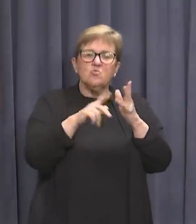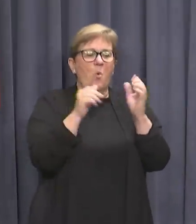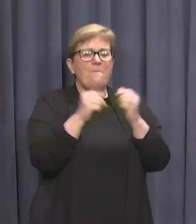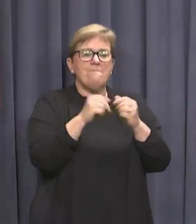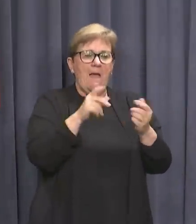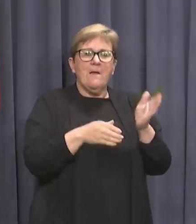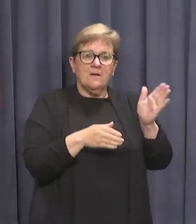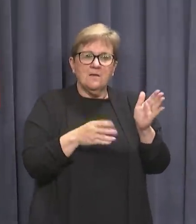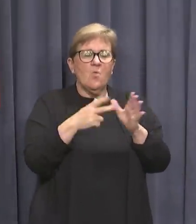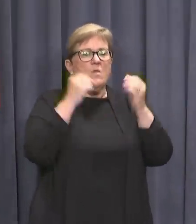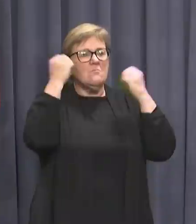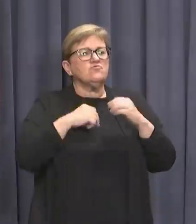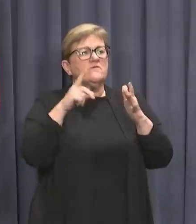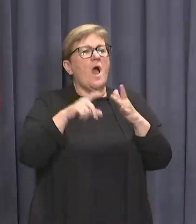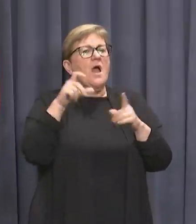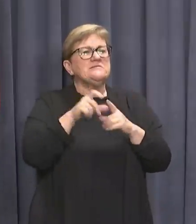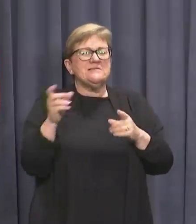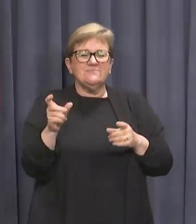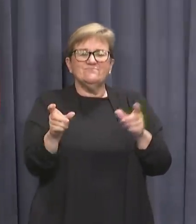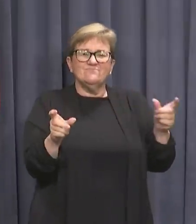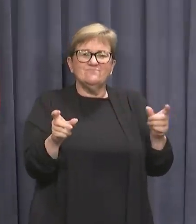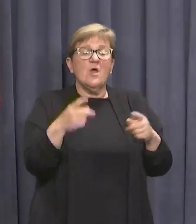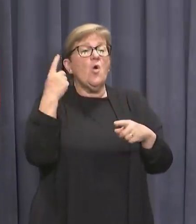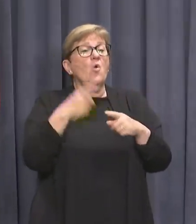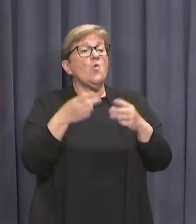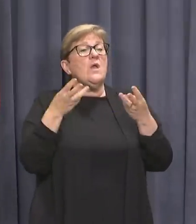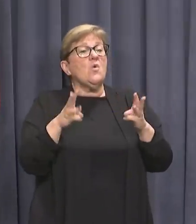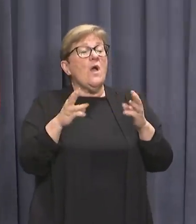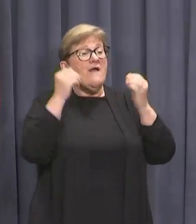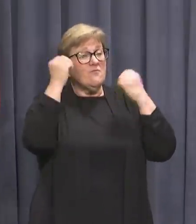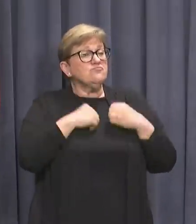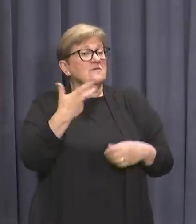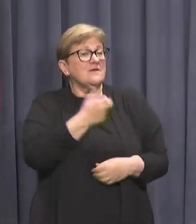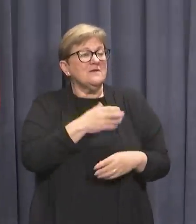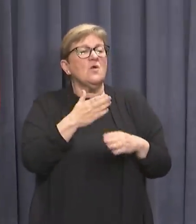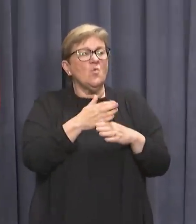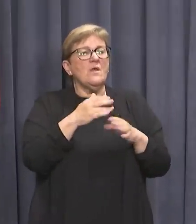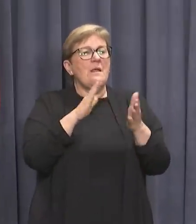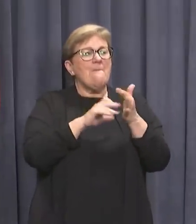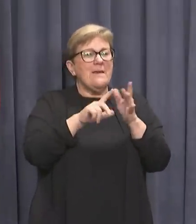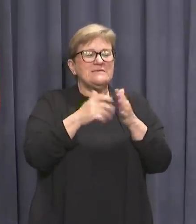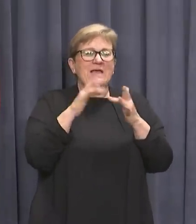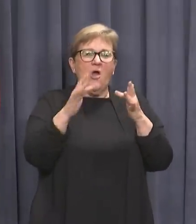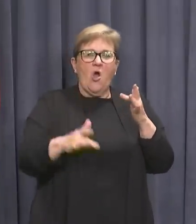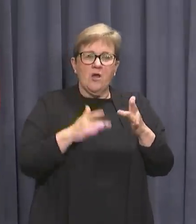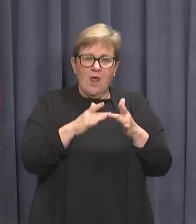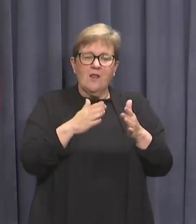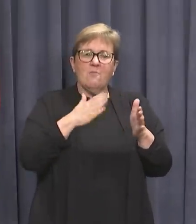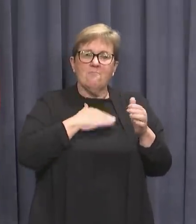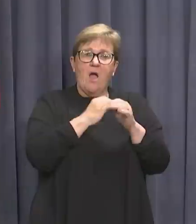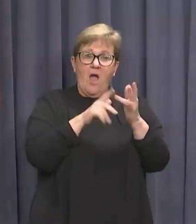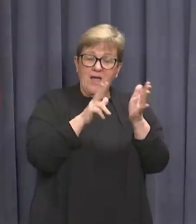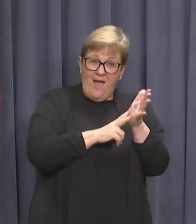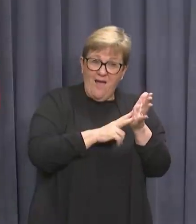form along with their proof of ID. The quickest way to get proof of vaccinations is using your Medicare online account through myGov